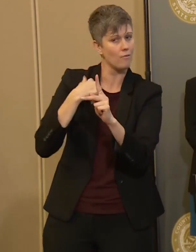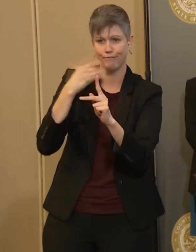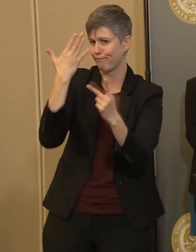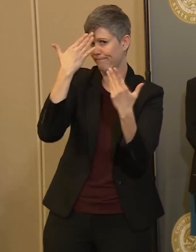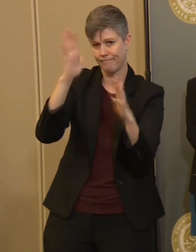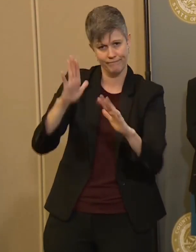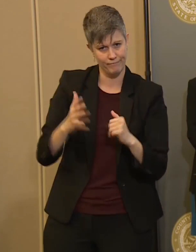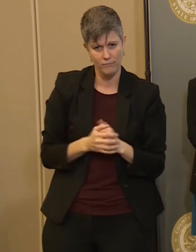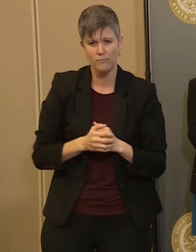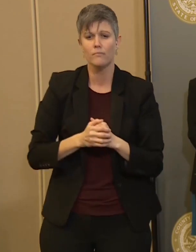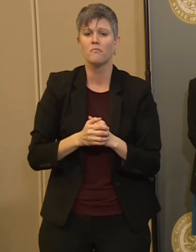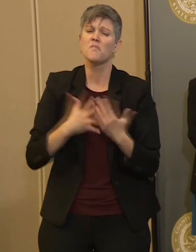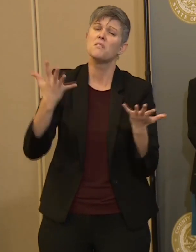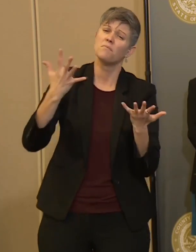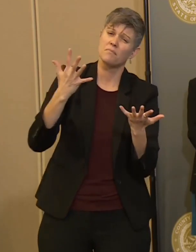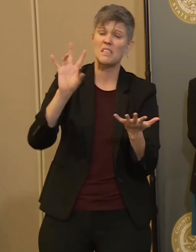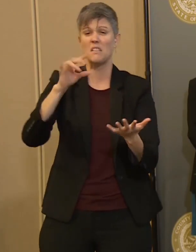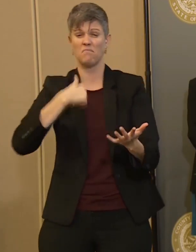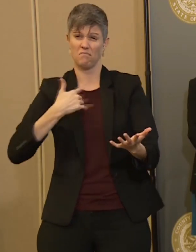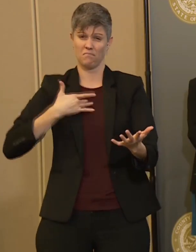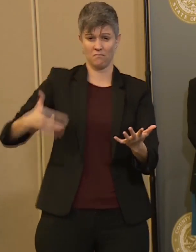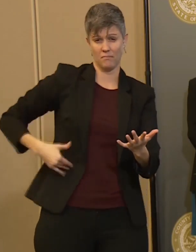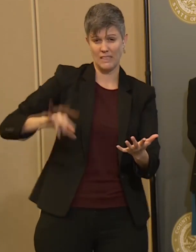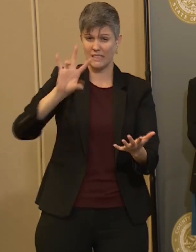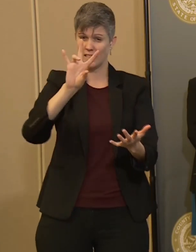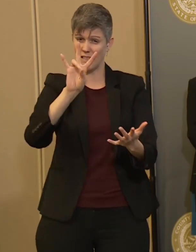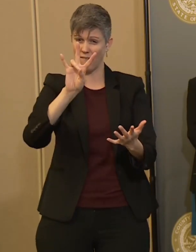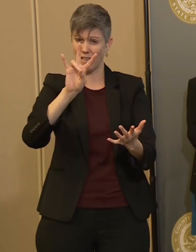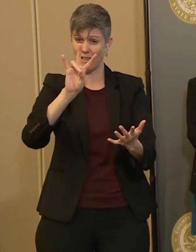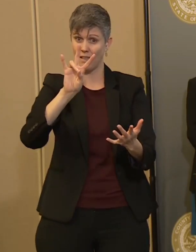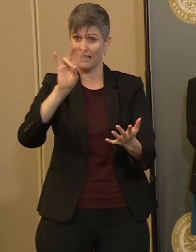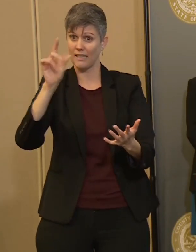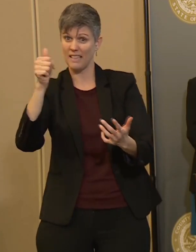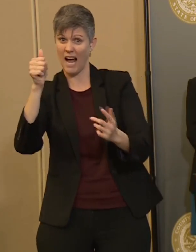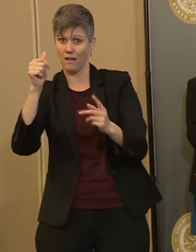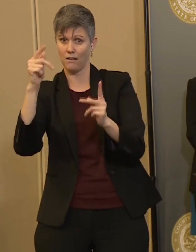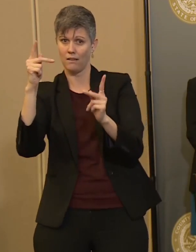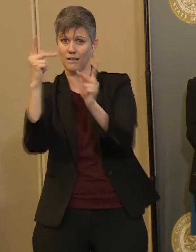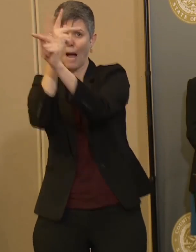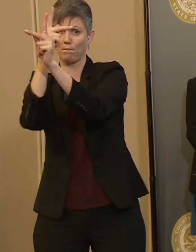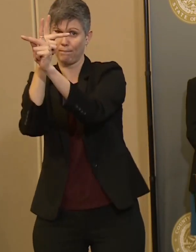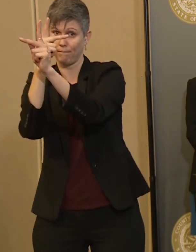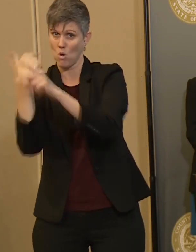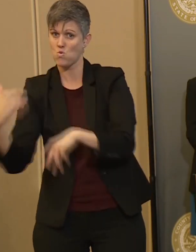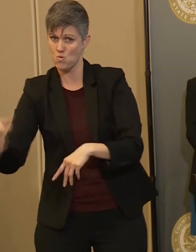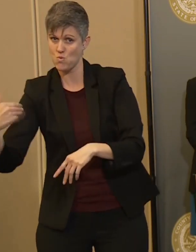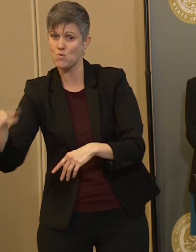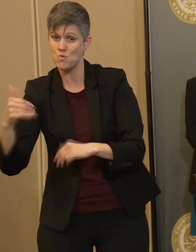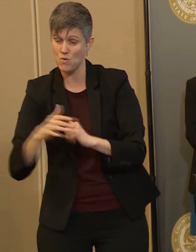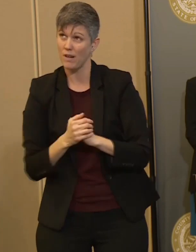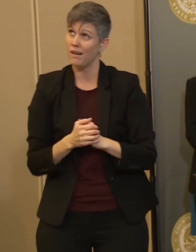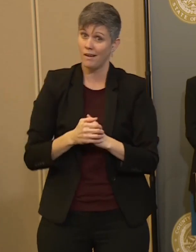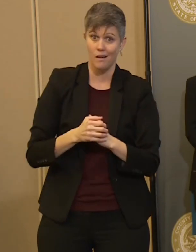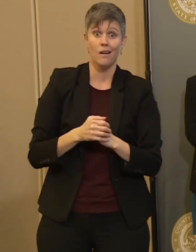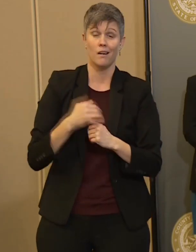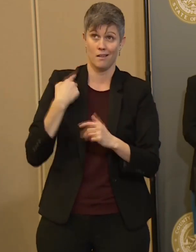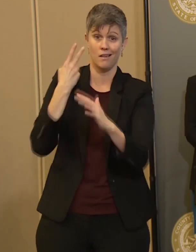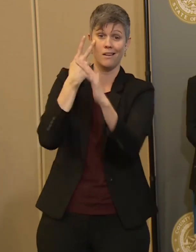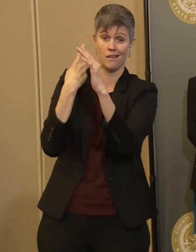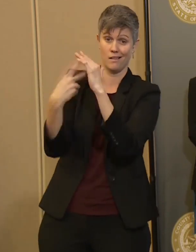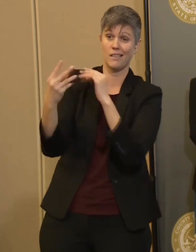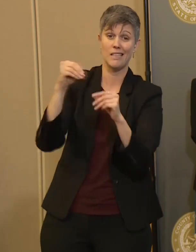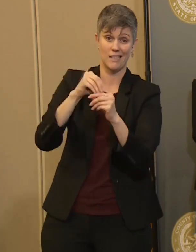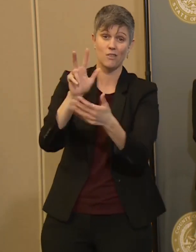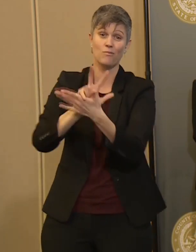factor of 7 to 10, which is what we're using to predict our capacity in three weeks' time. So we applied a factor